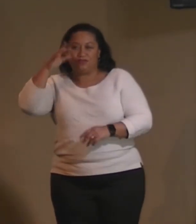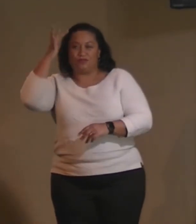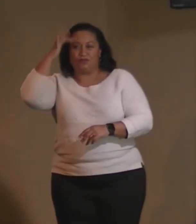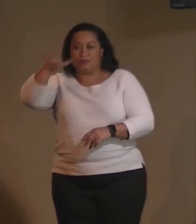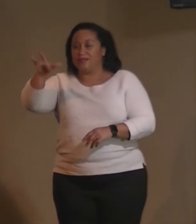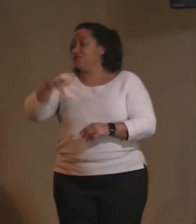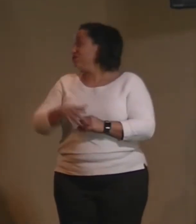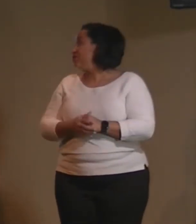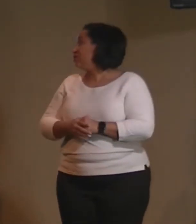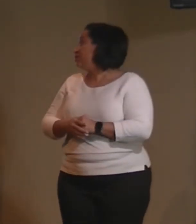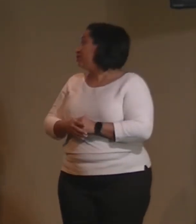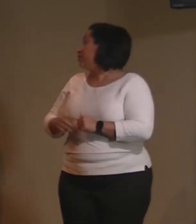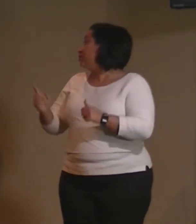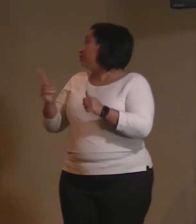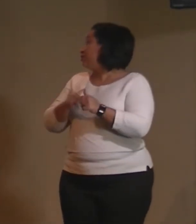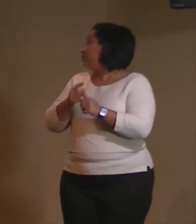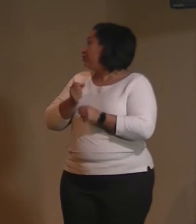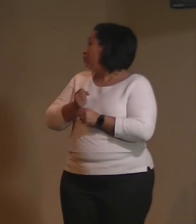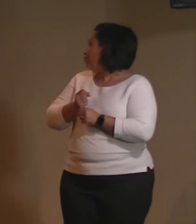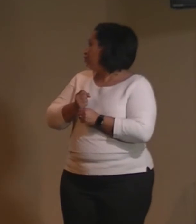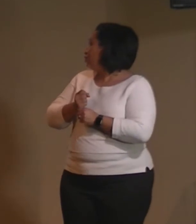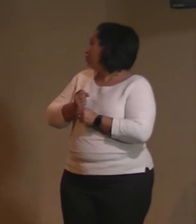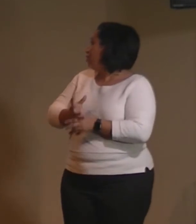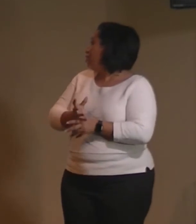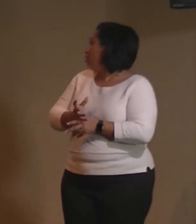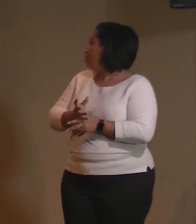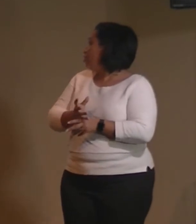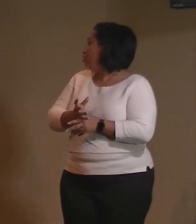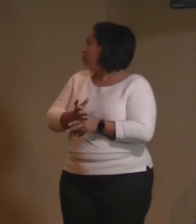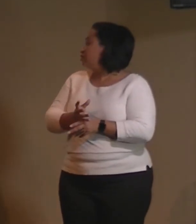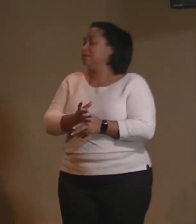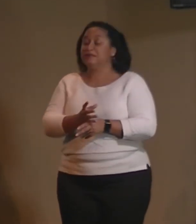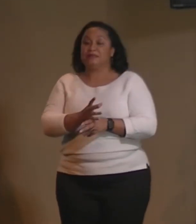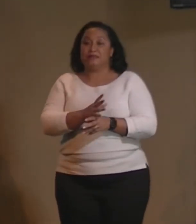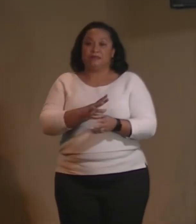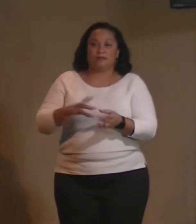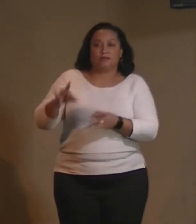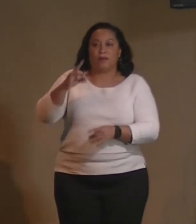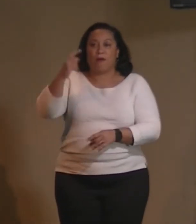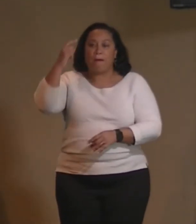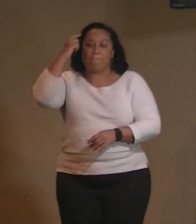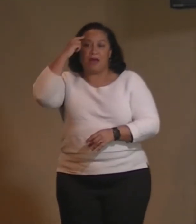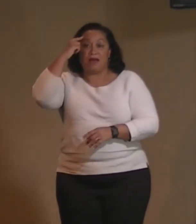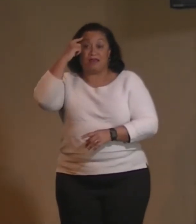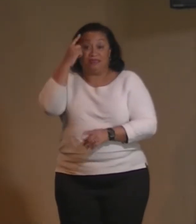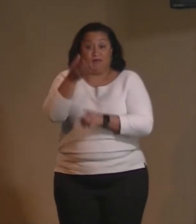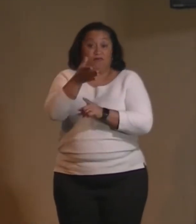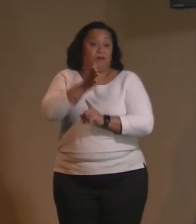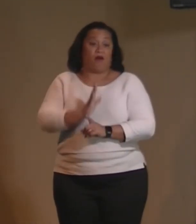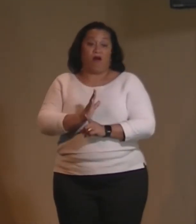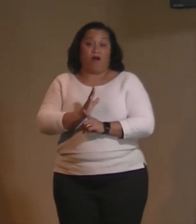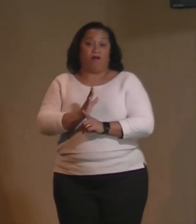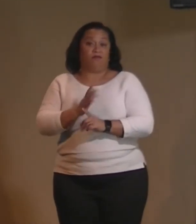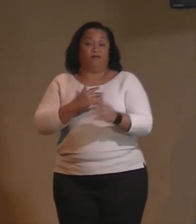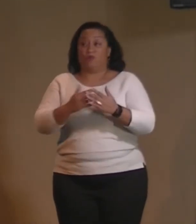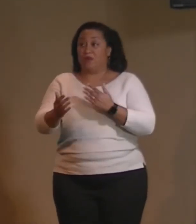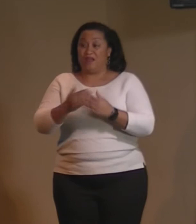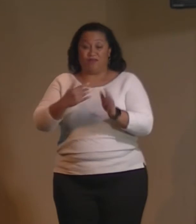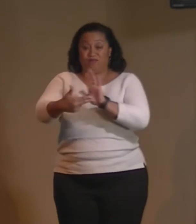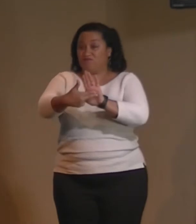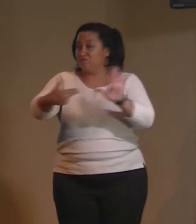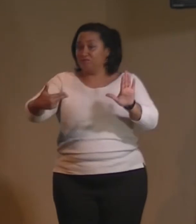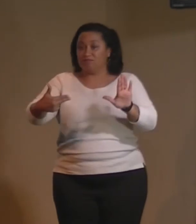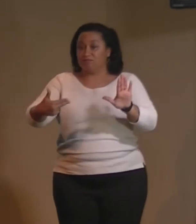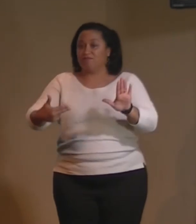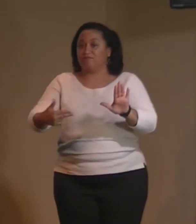first cause spirit mind God whatever we're calling it